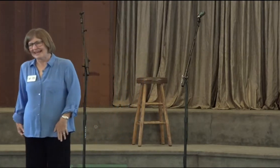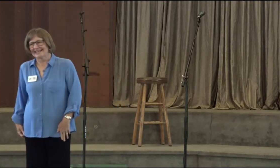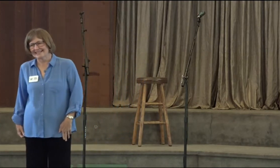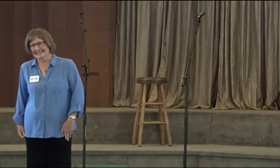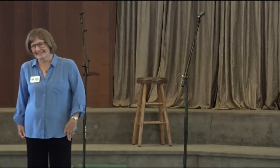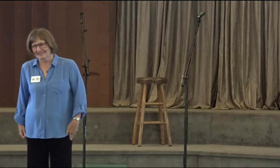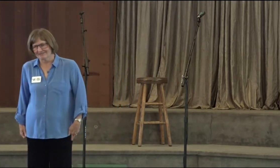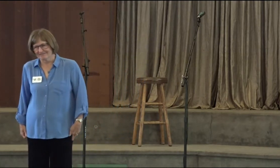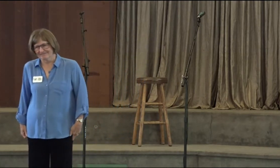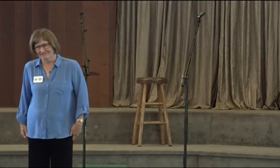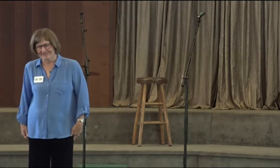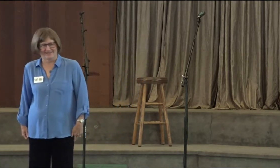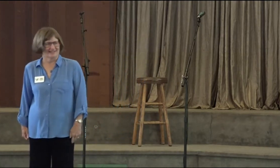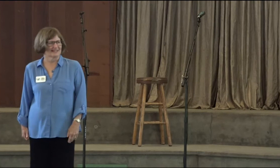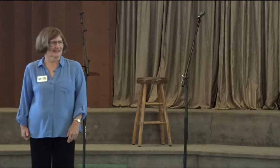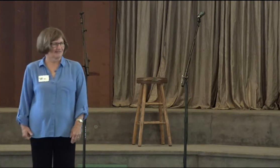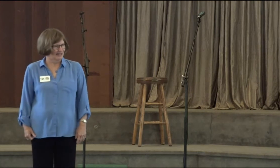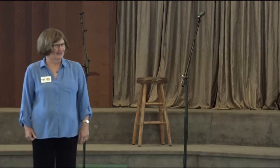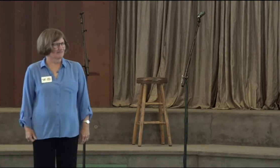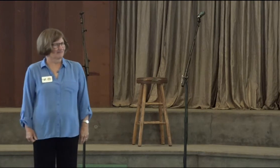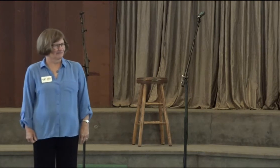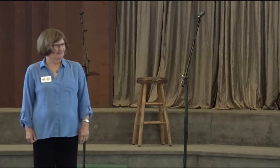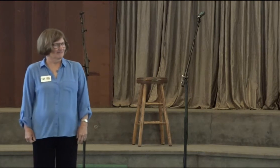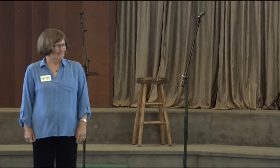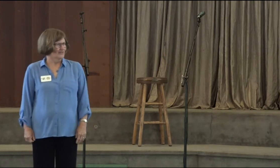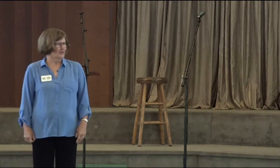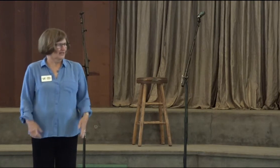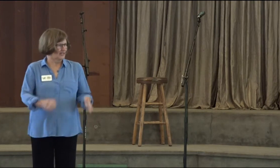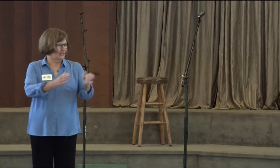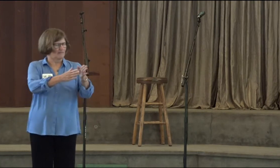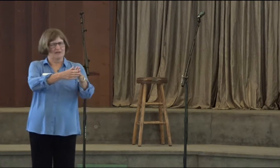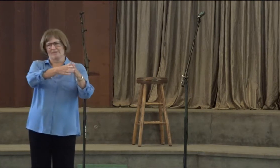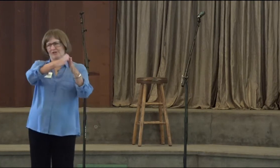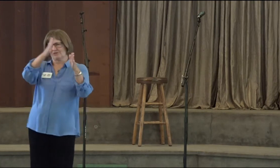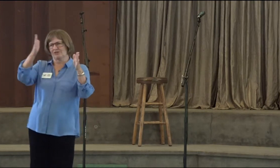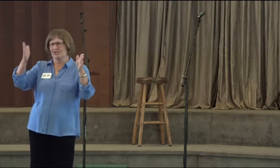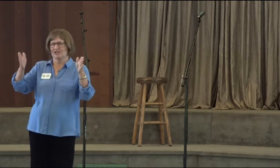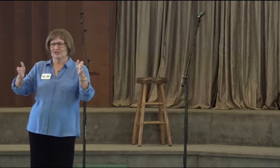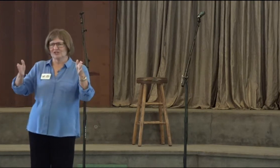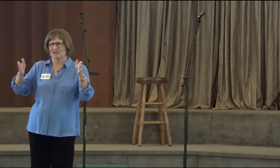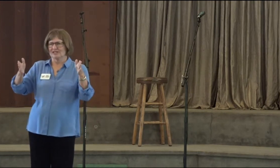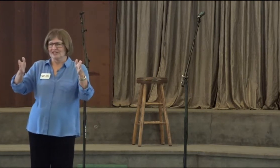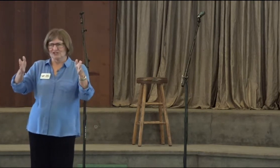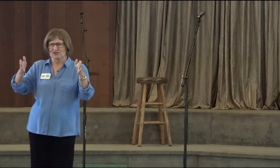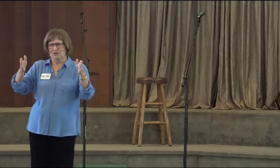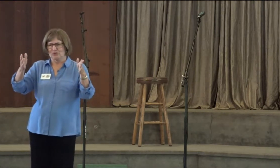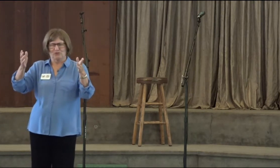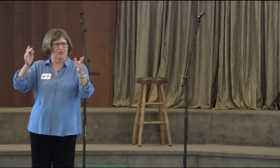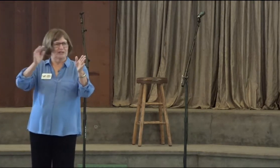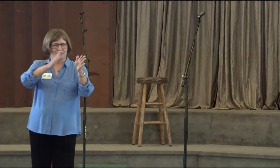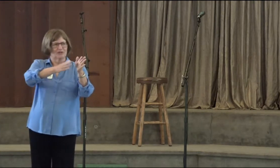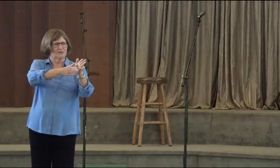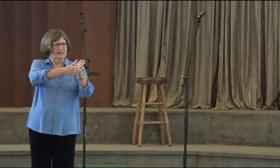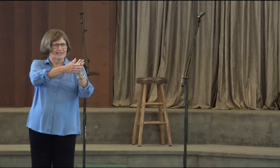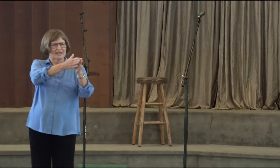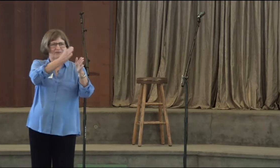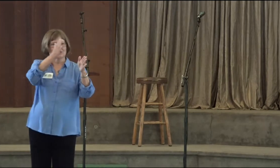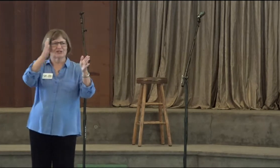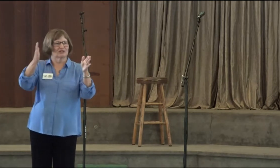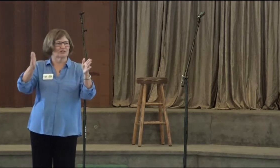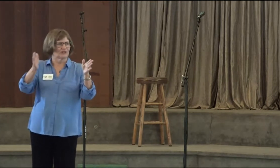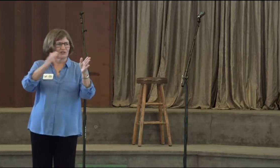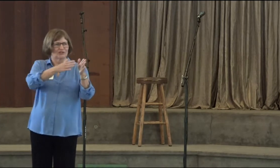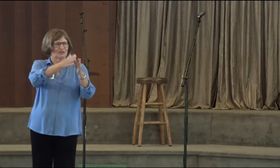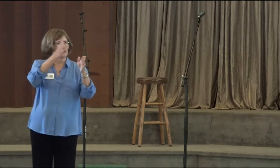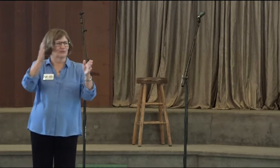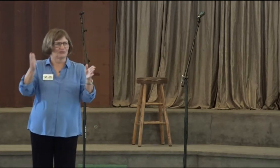And I did in this lifetime. So that it took me a mere 30 years to whatever it was that I was